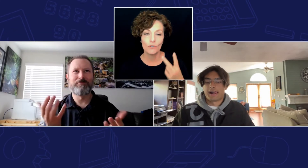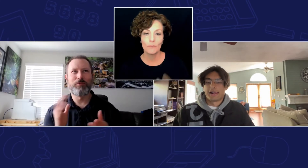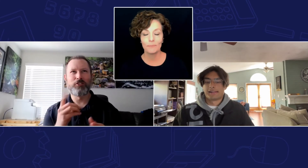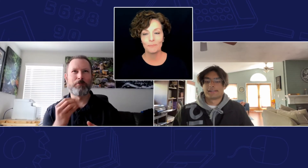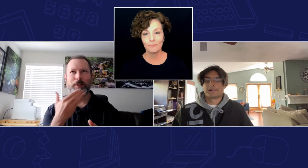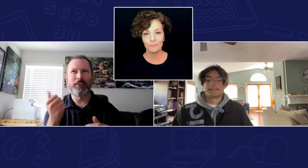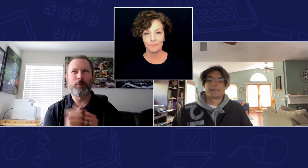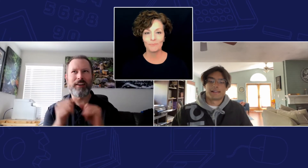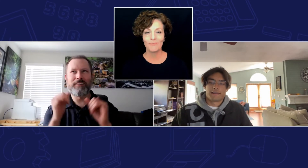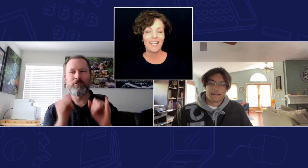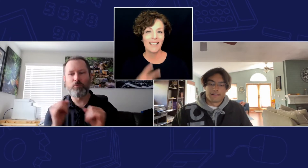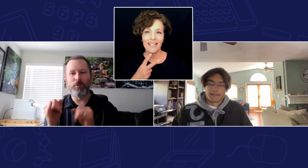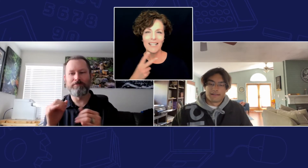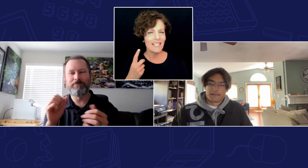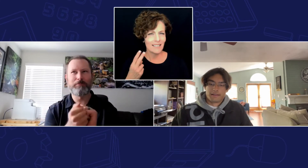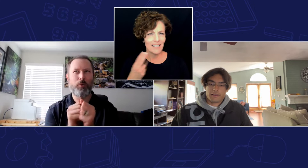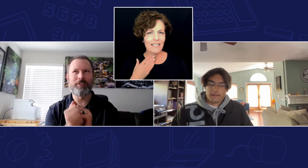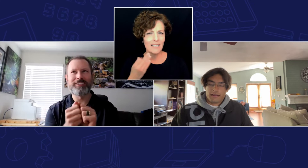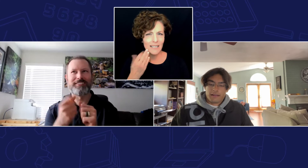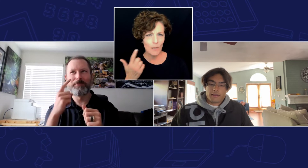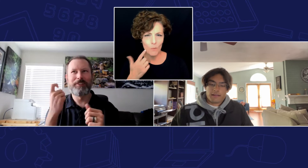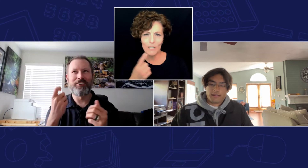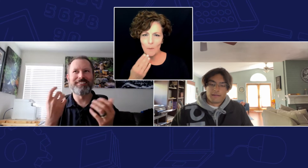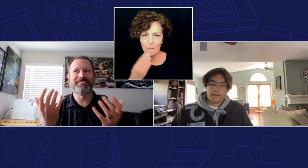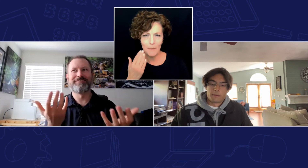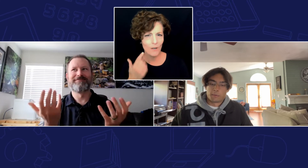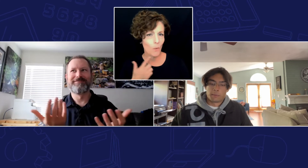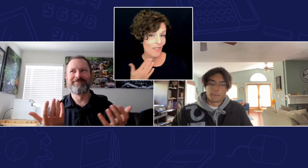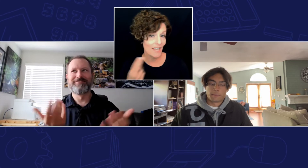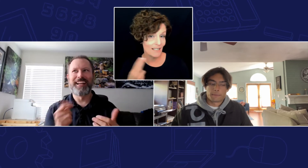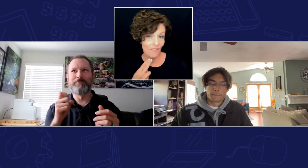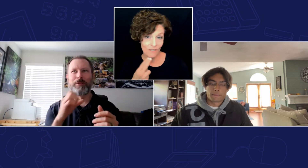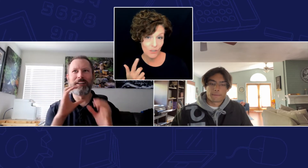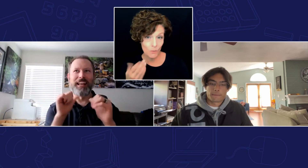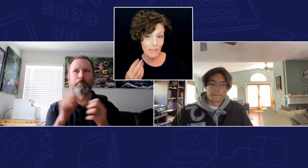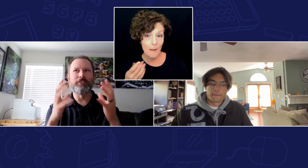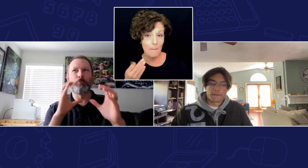yeah does it seem like we do better with individual sports because there isn't as much communication